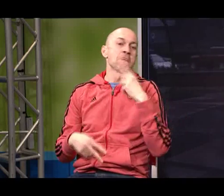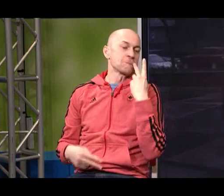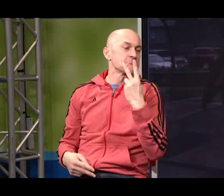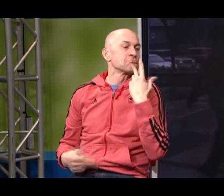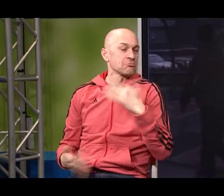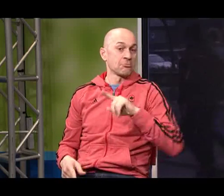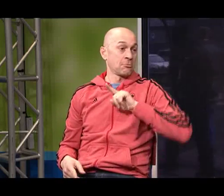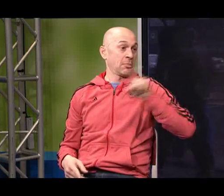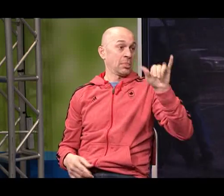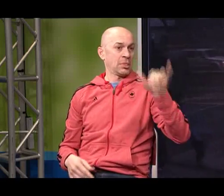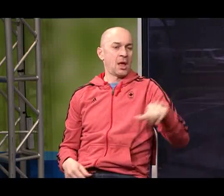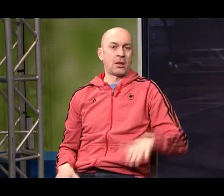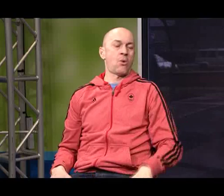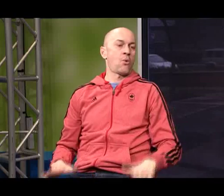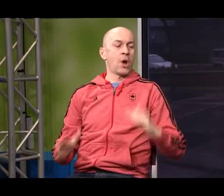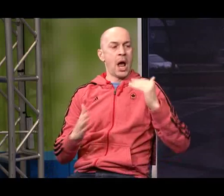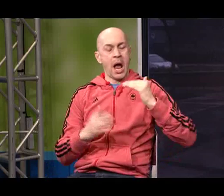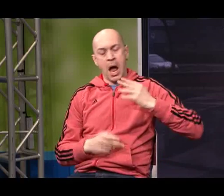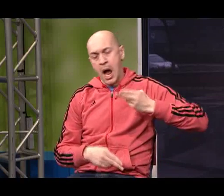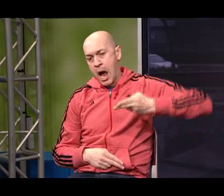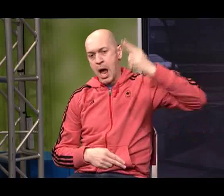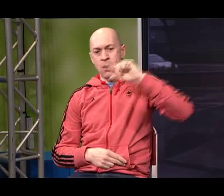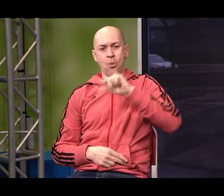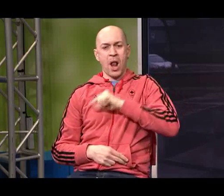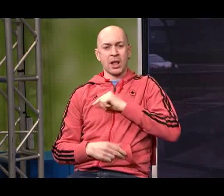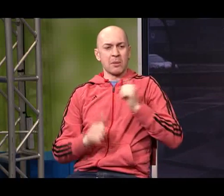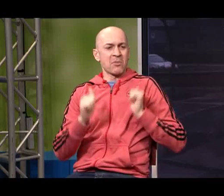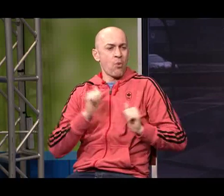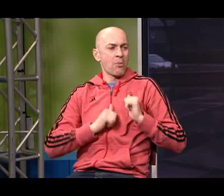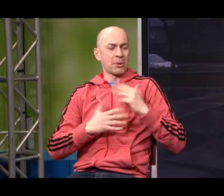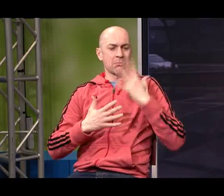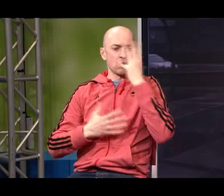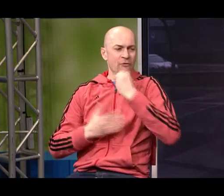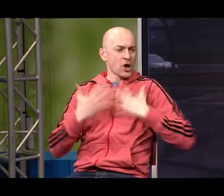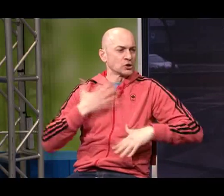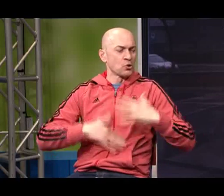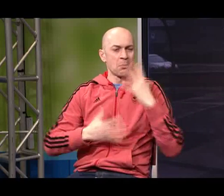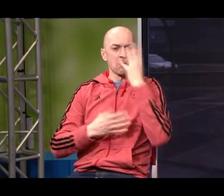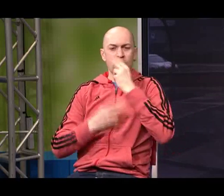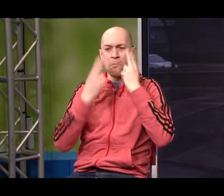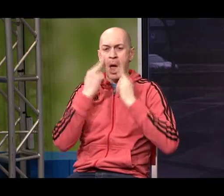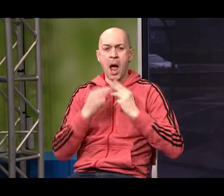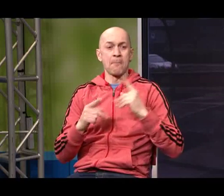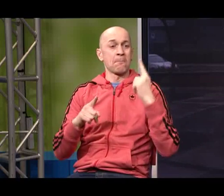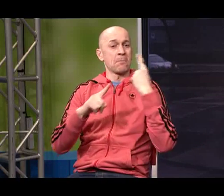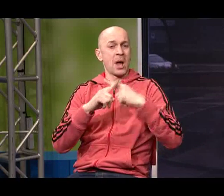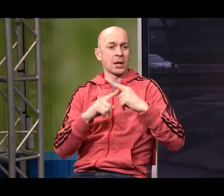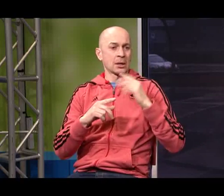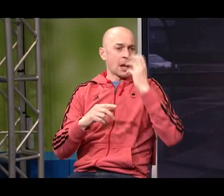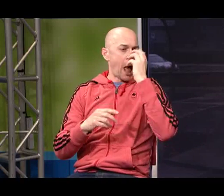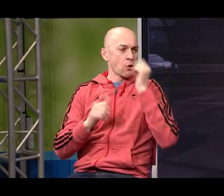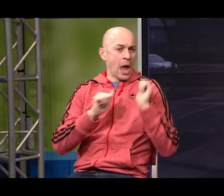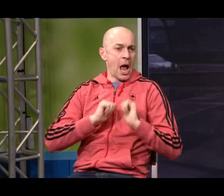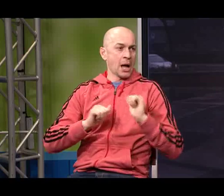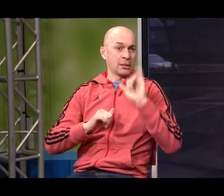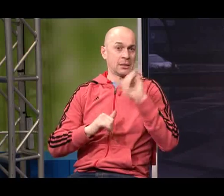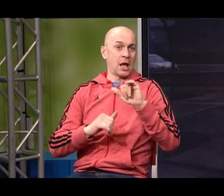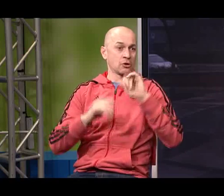Soleil work in Russia but this level of Cirque du Soleil was incredibly beautiful the mime the